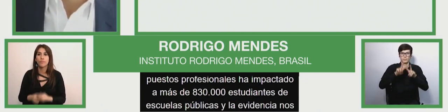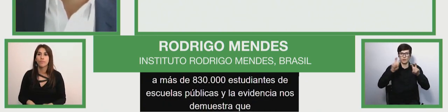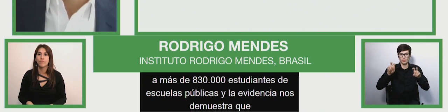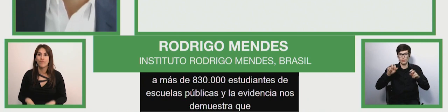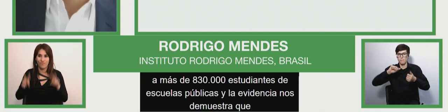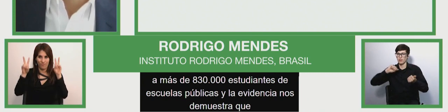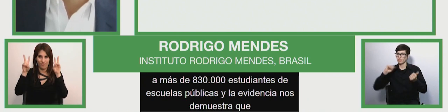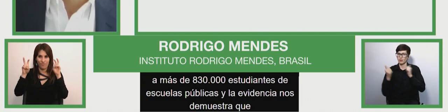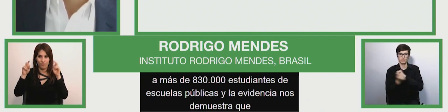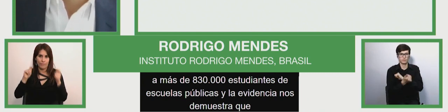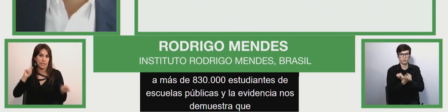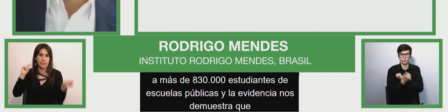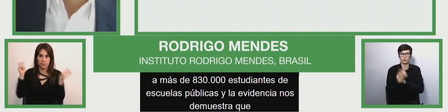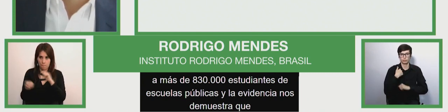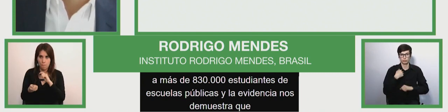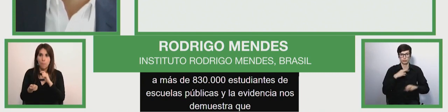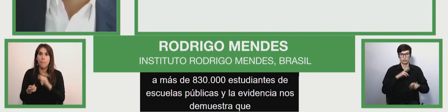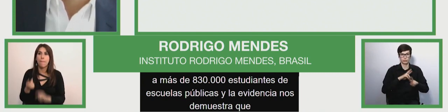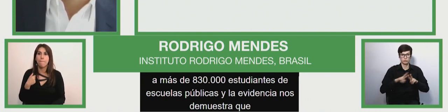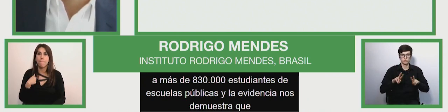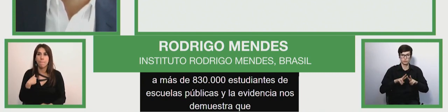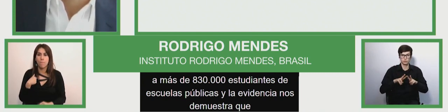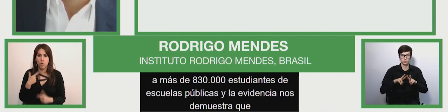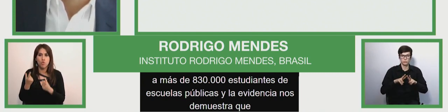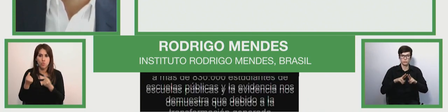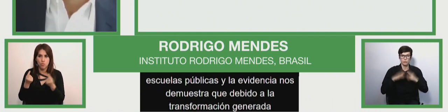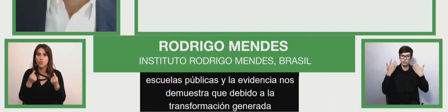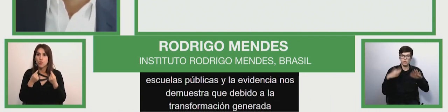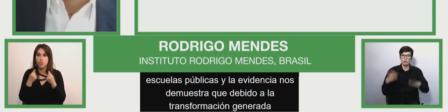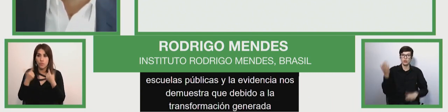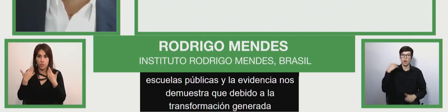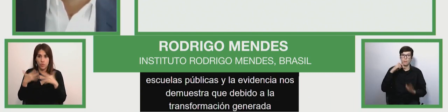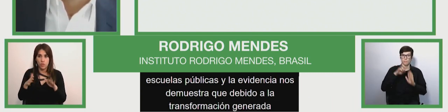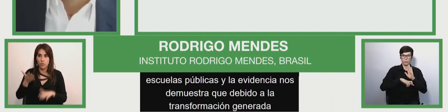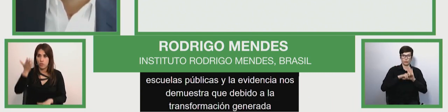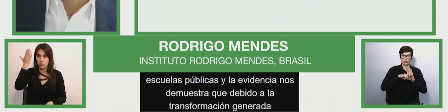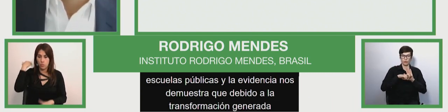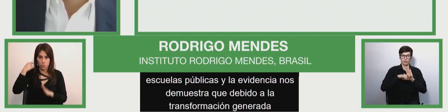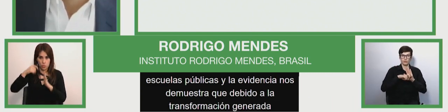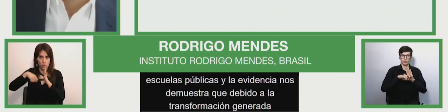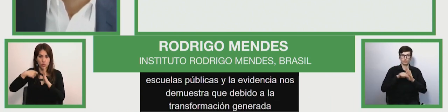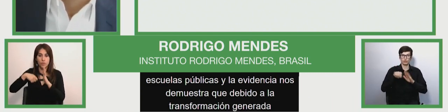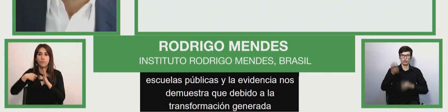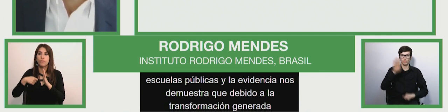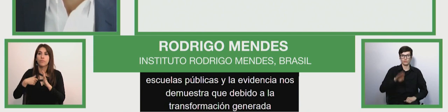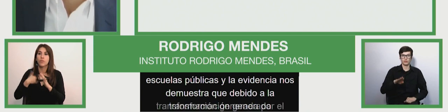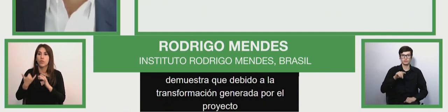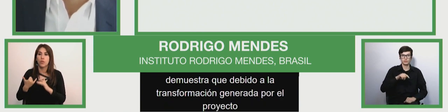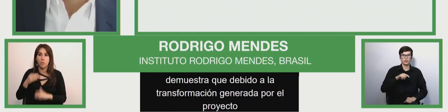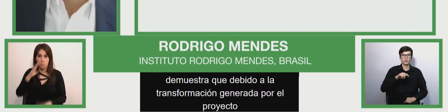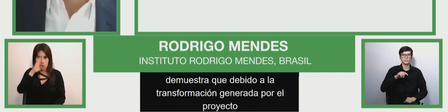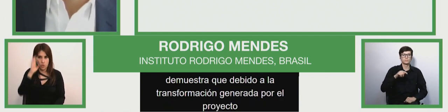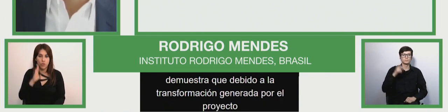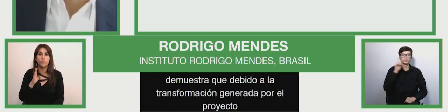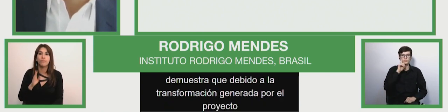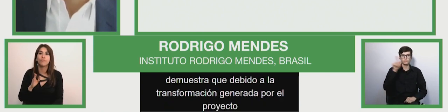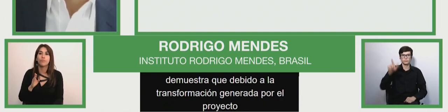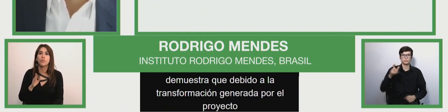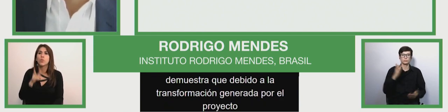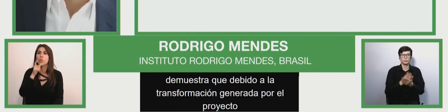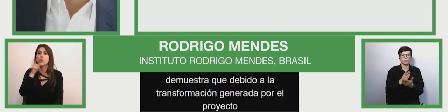and evidences show us that because of the transformative generated,